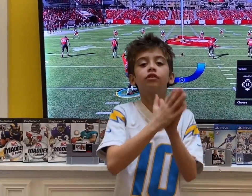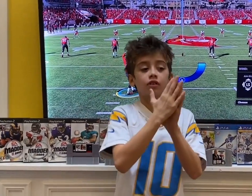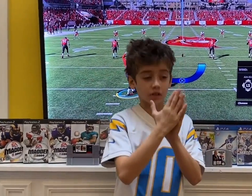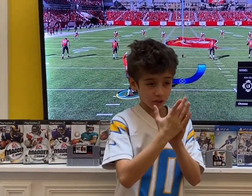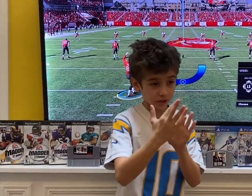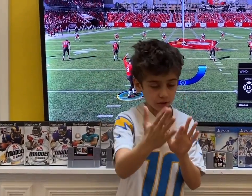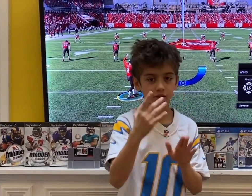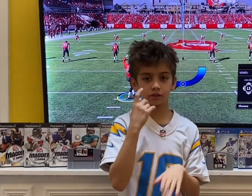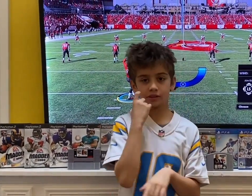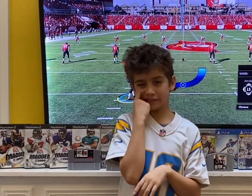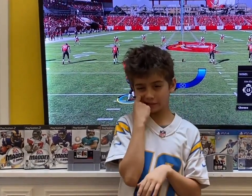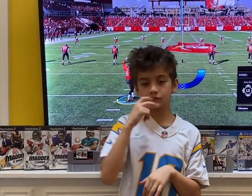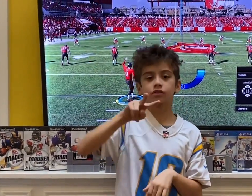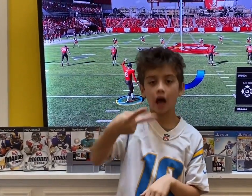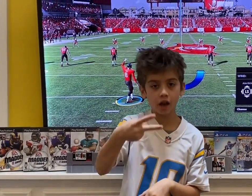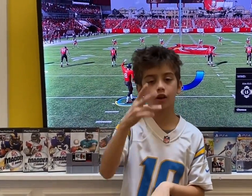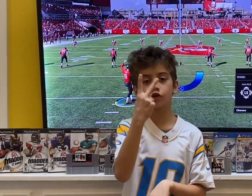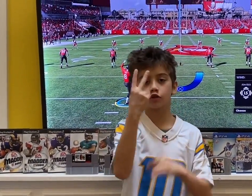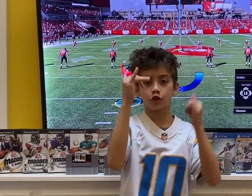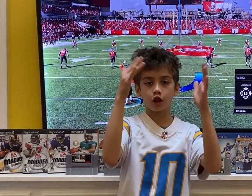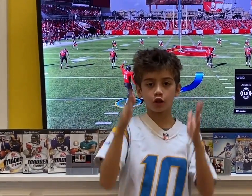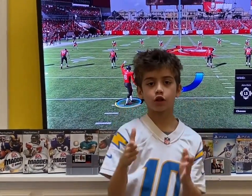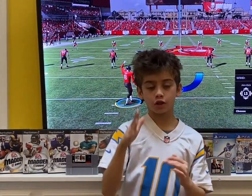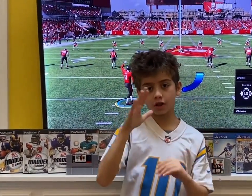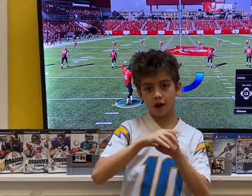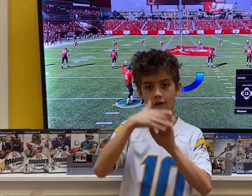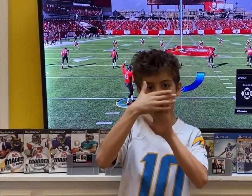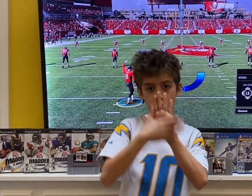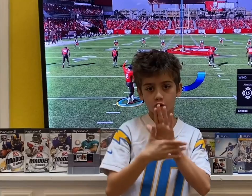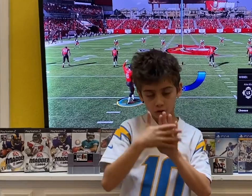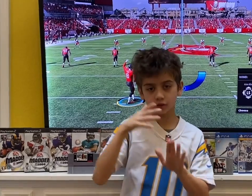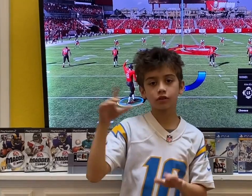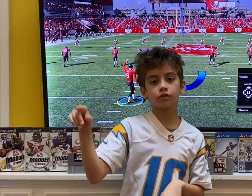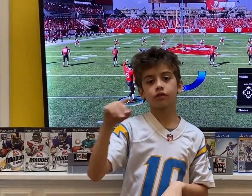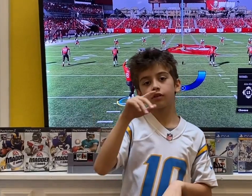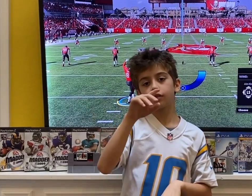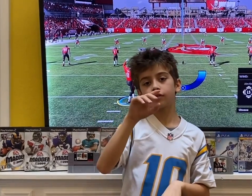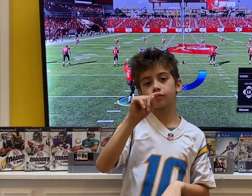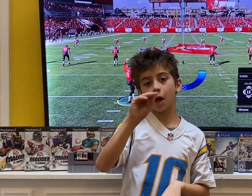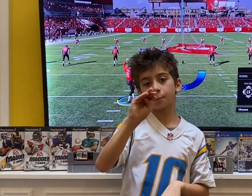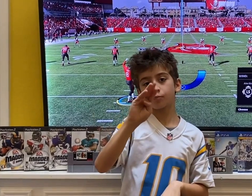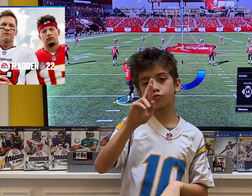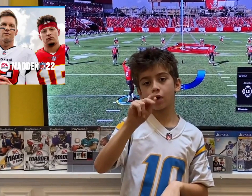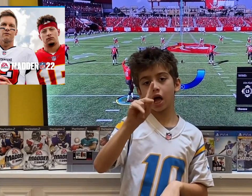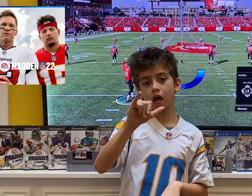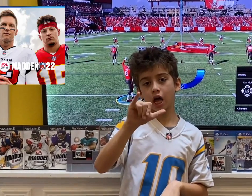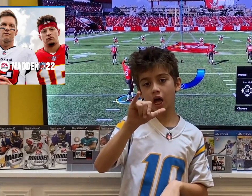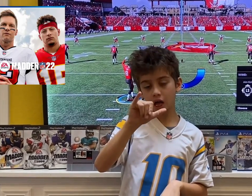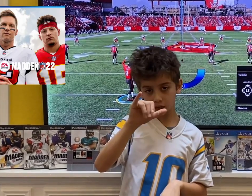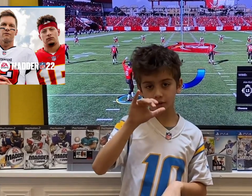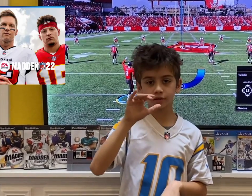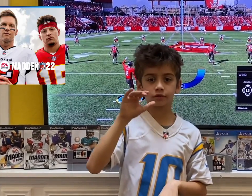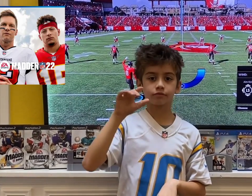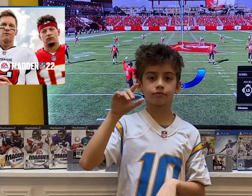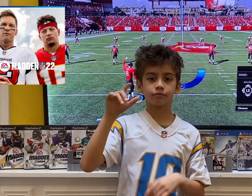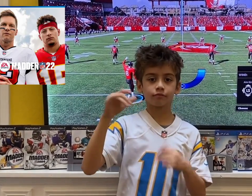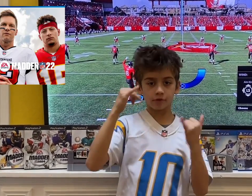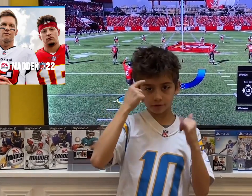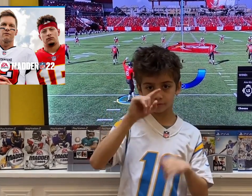The most recent release had the second cover featuring two players, Tom Brady, quarterback number 12 for Tampa Bay,